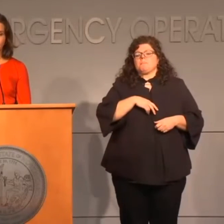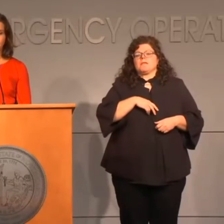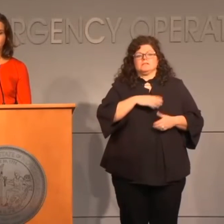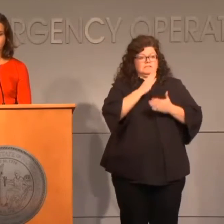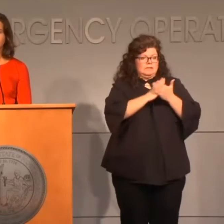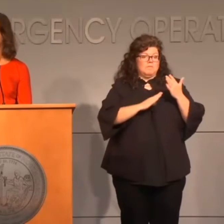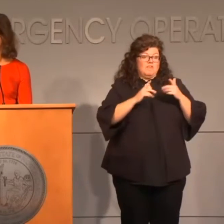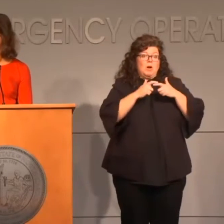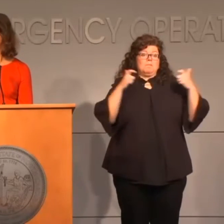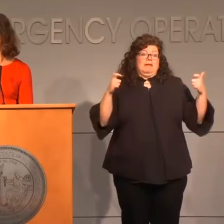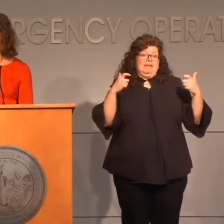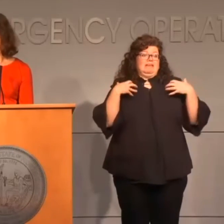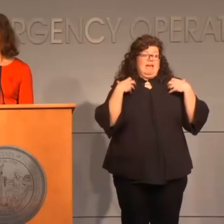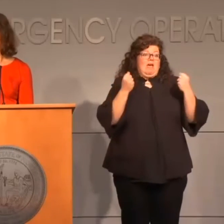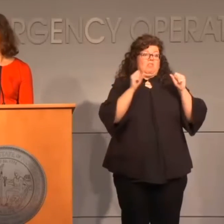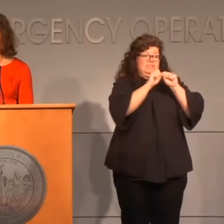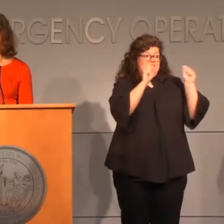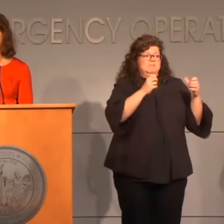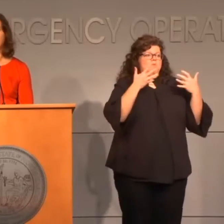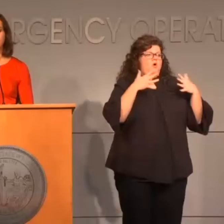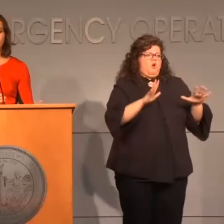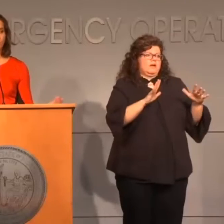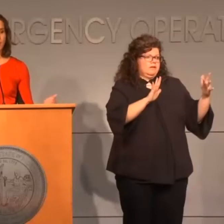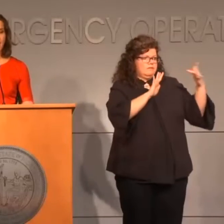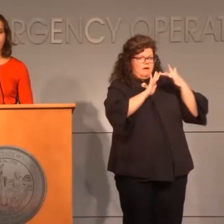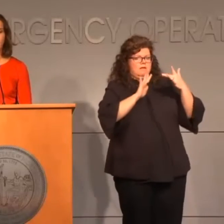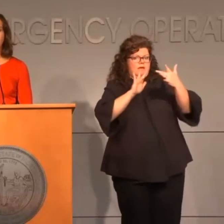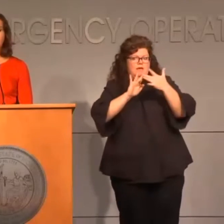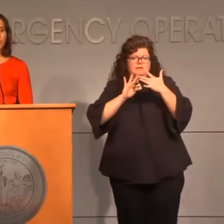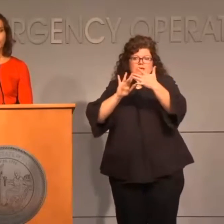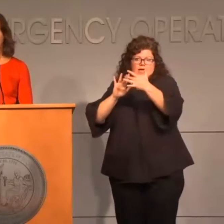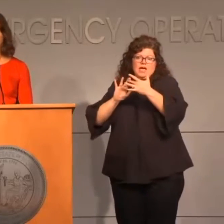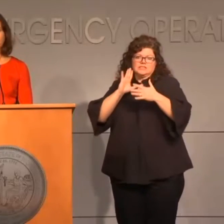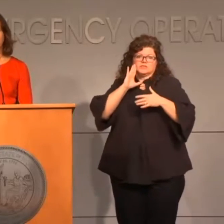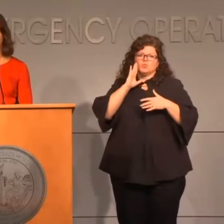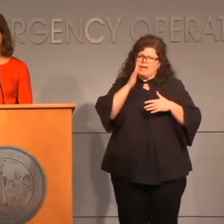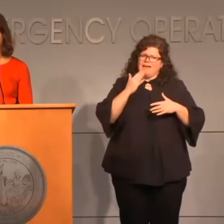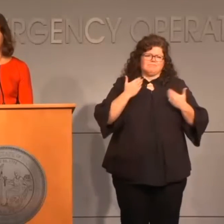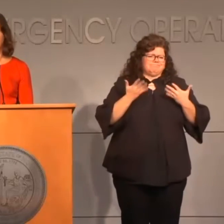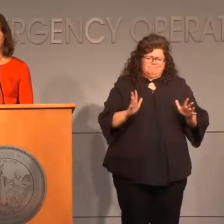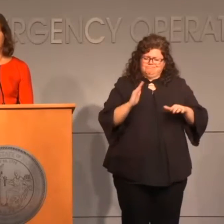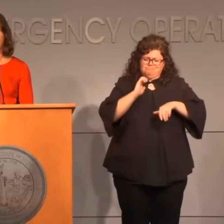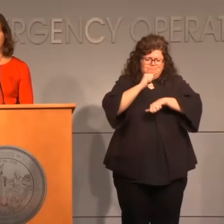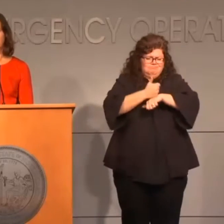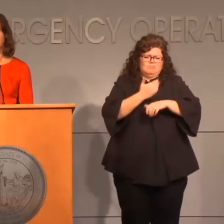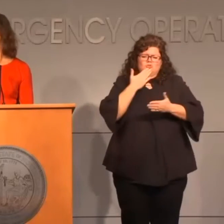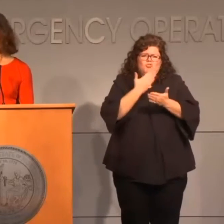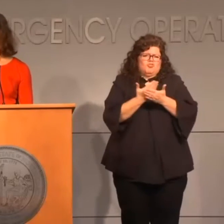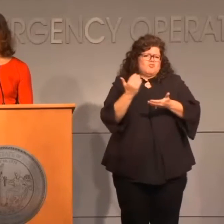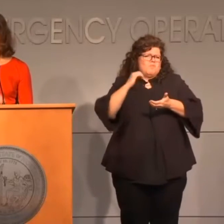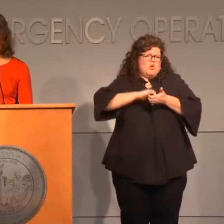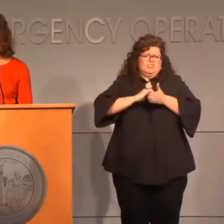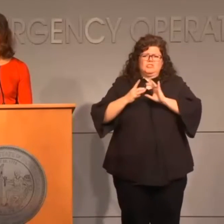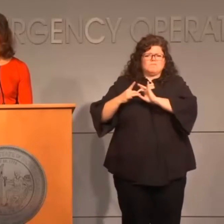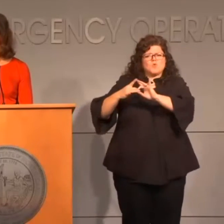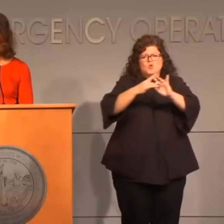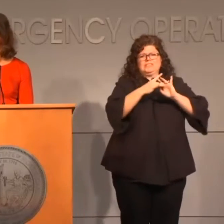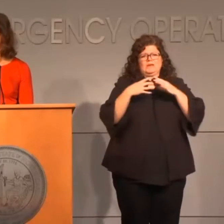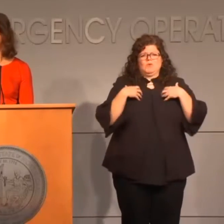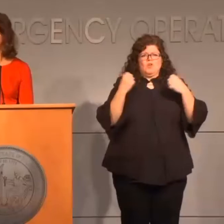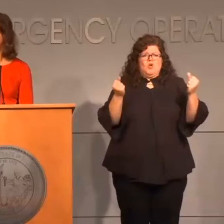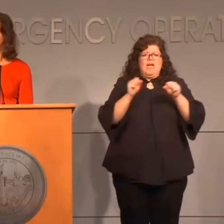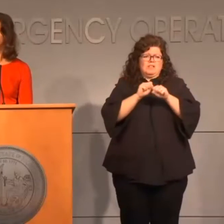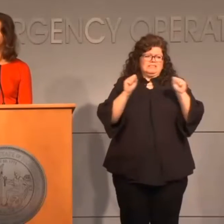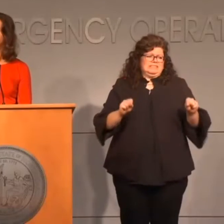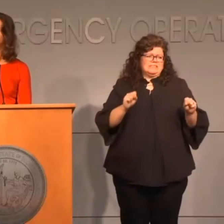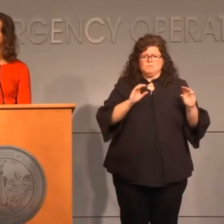several of our big health systems are already starting to do that, and so we'll be having a good partnership and coordination with our health systems.